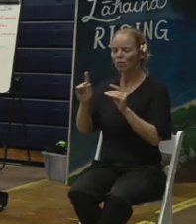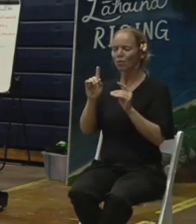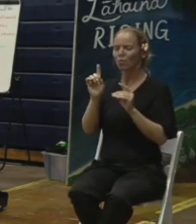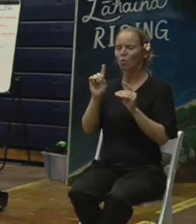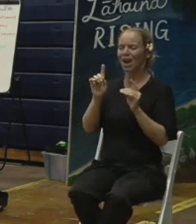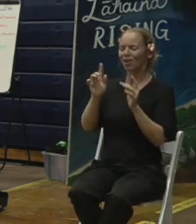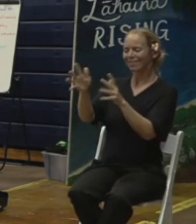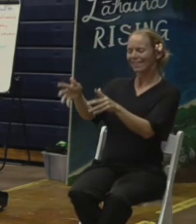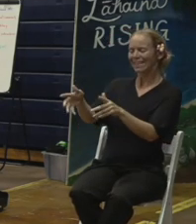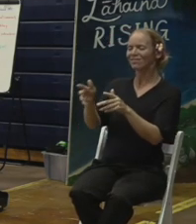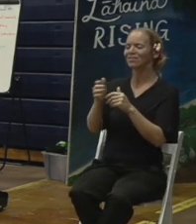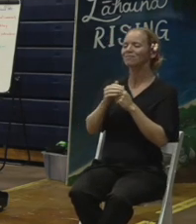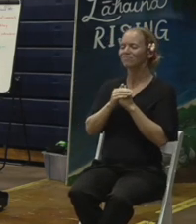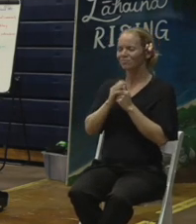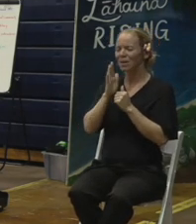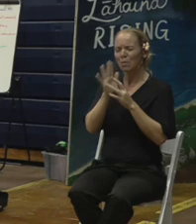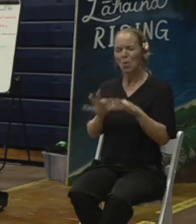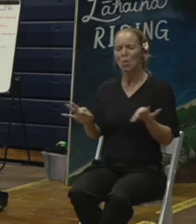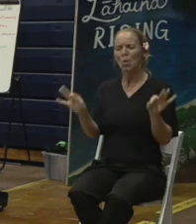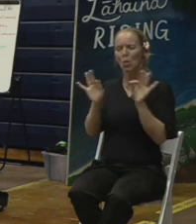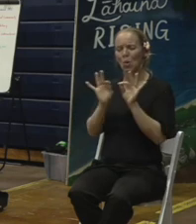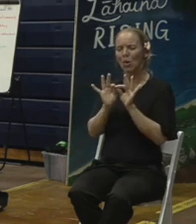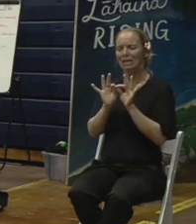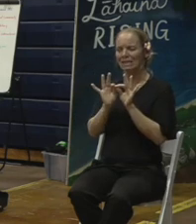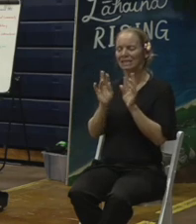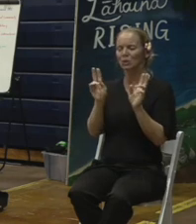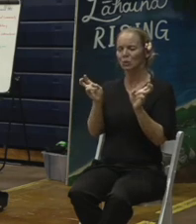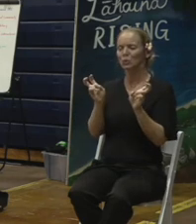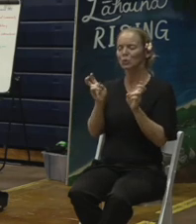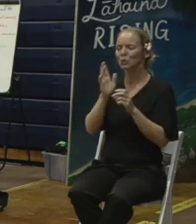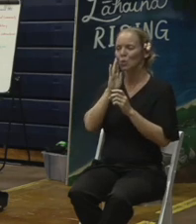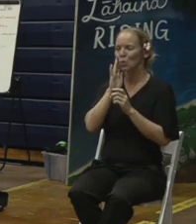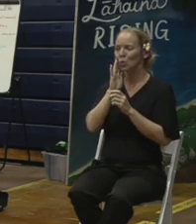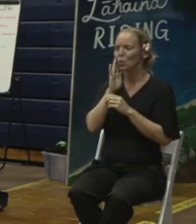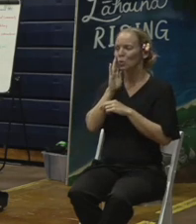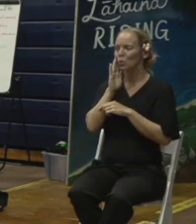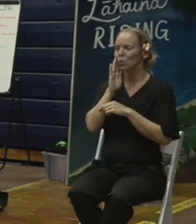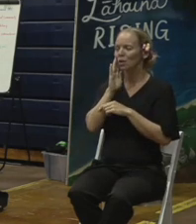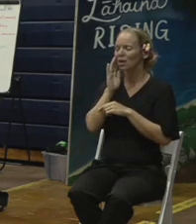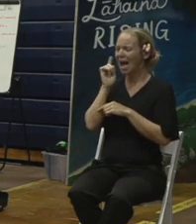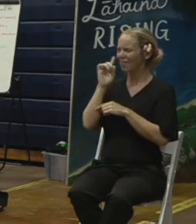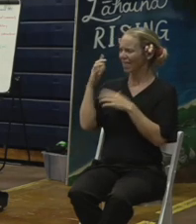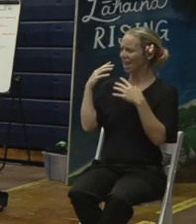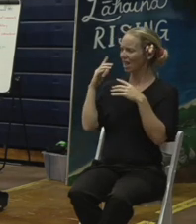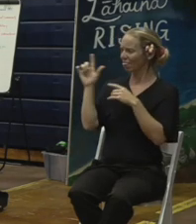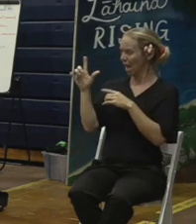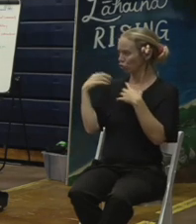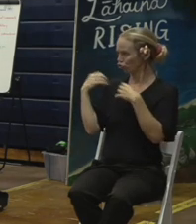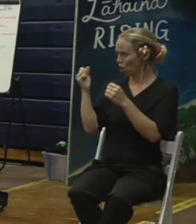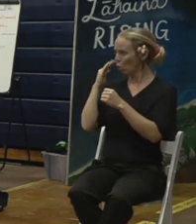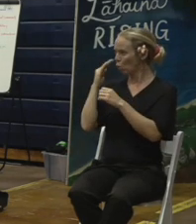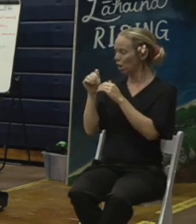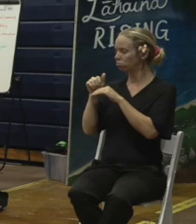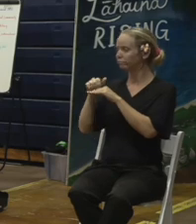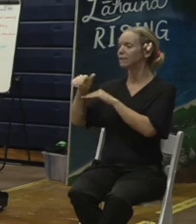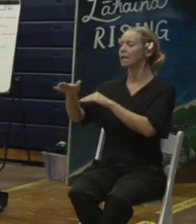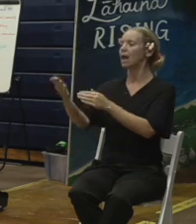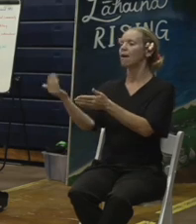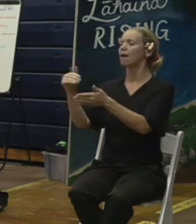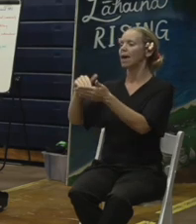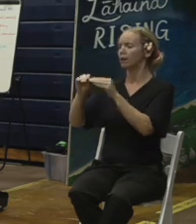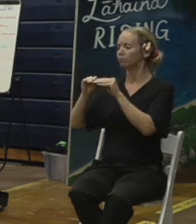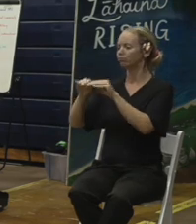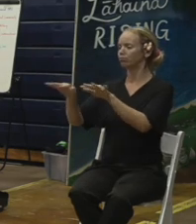which Paele? I think they're going to send it out one more time. Right? Or you can still do it again. Okay. So we want you to participate in their